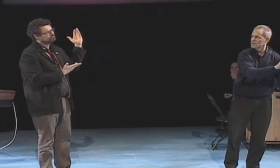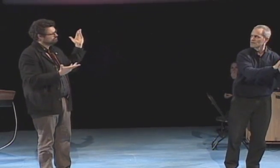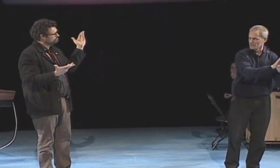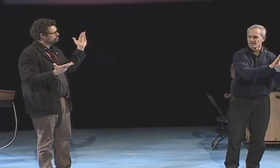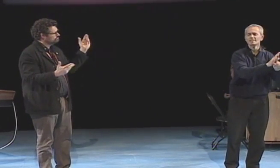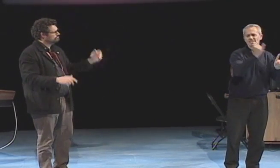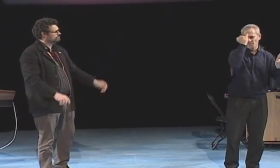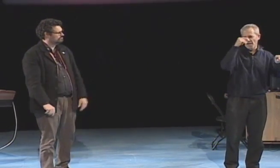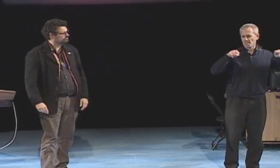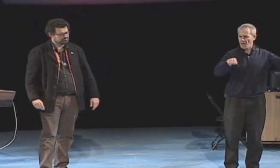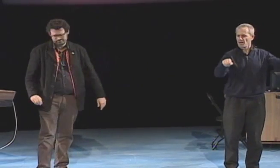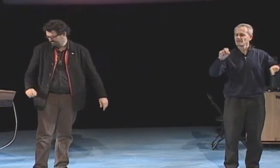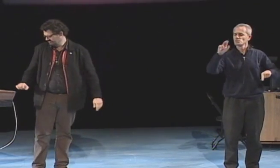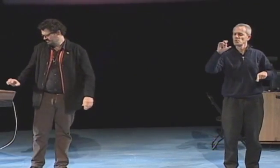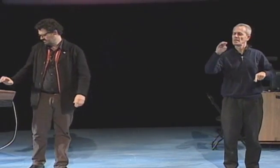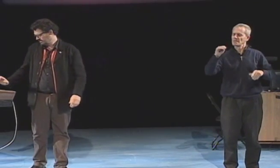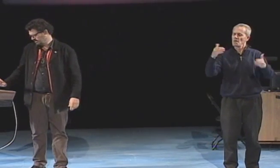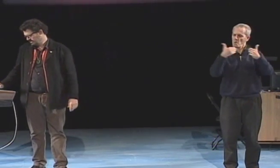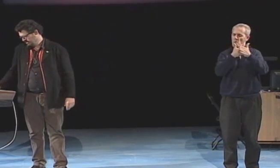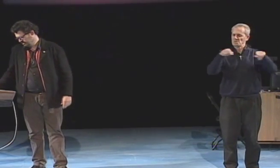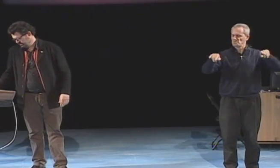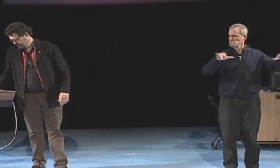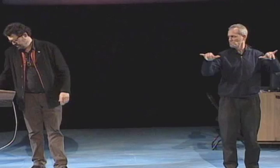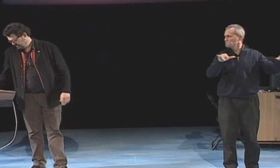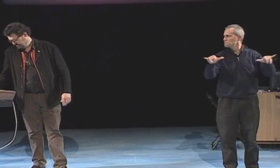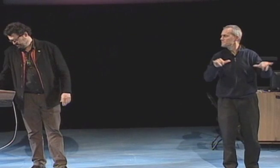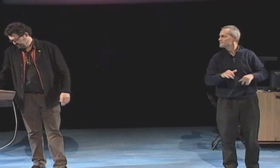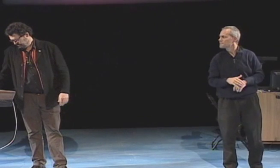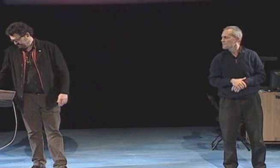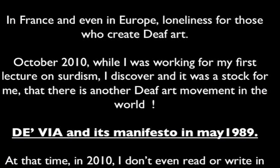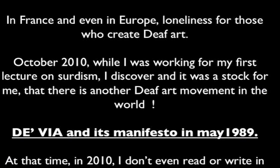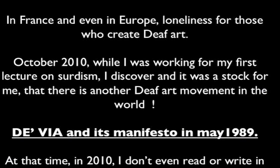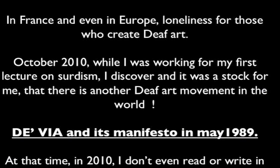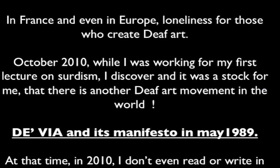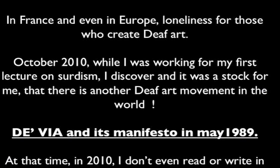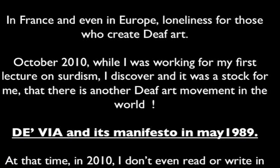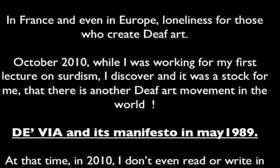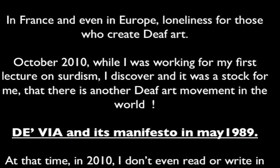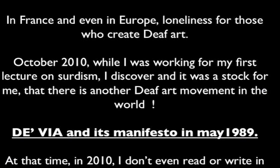with the experience of making art as deaf people my idea of sordism